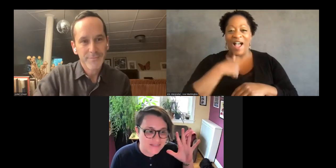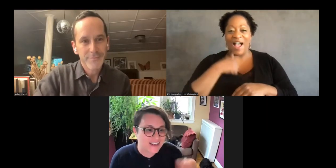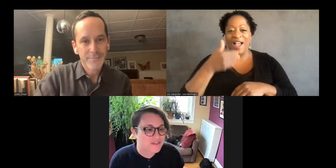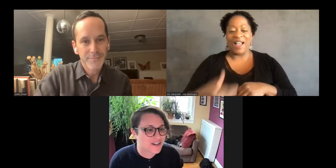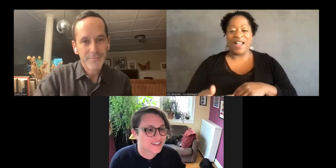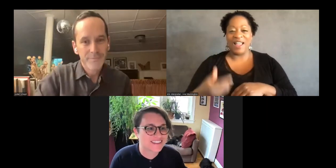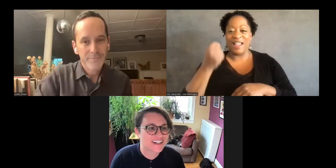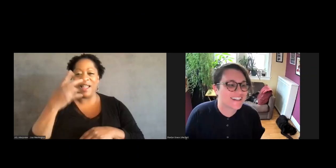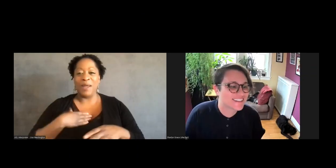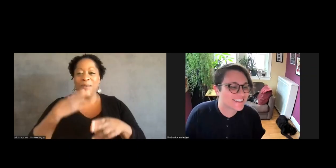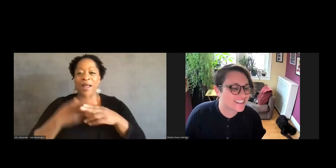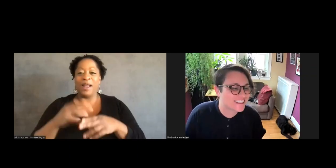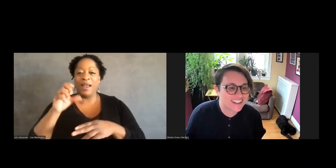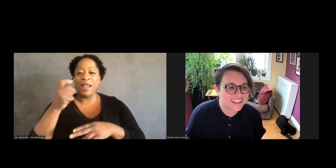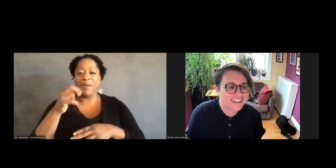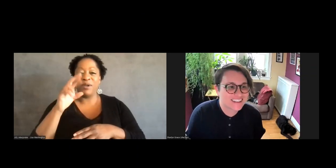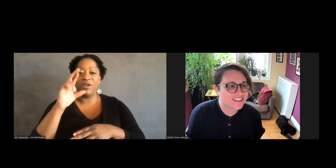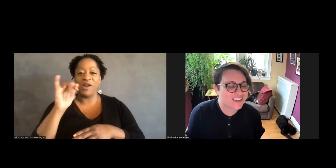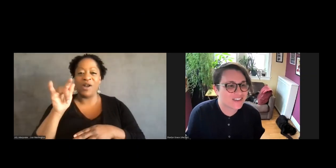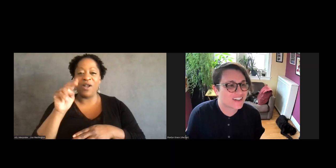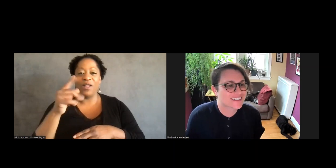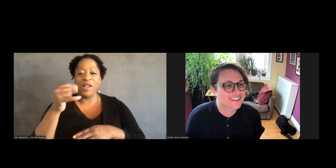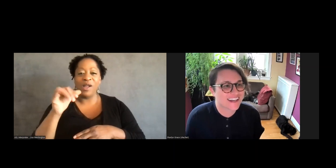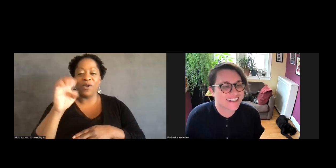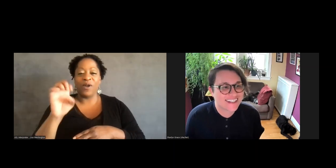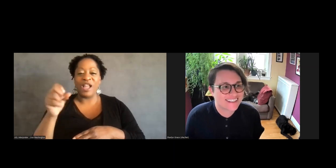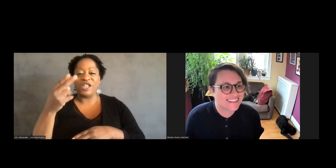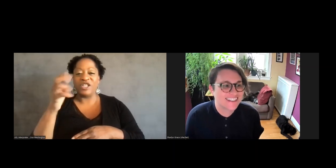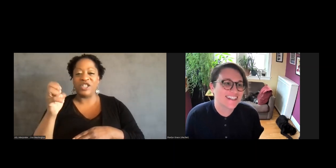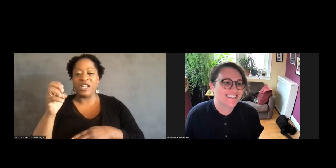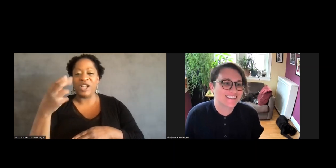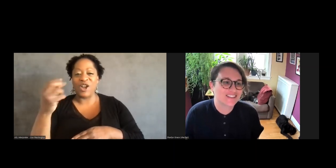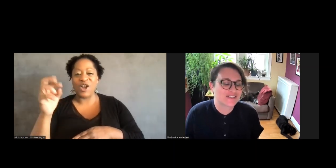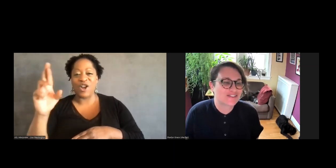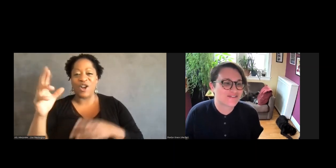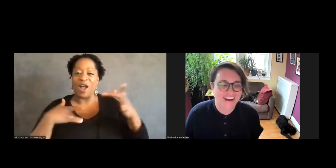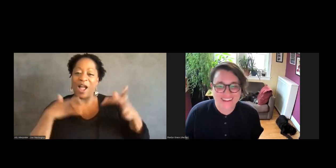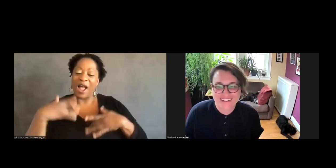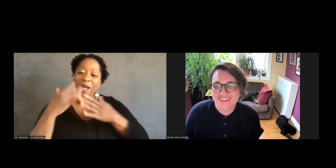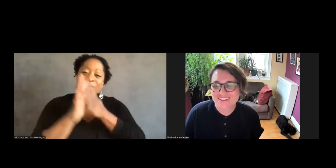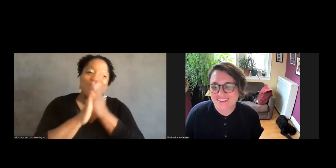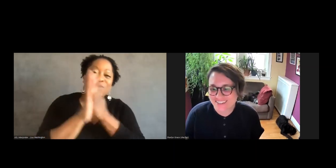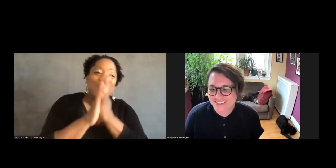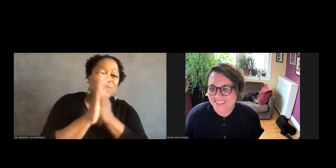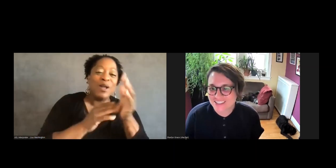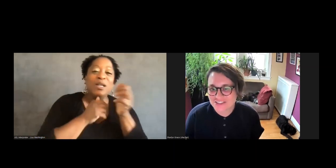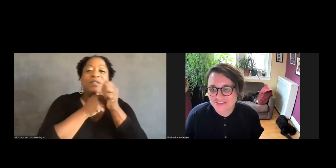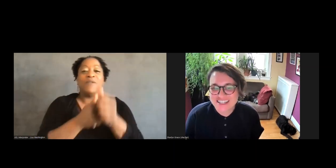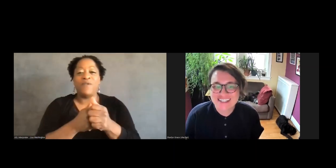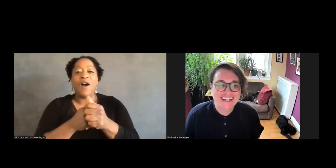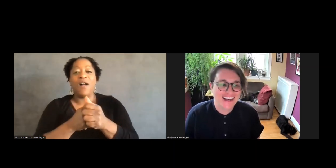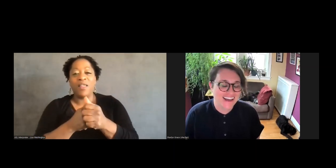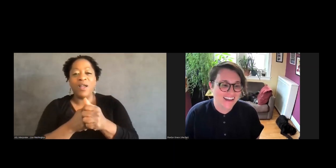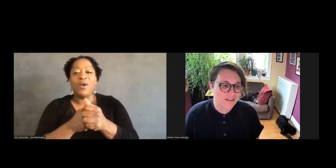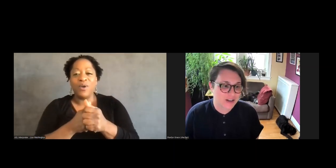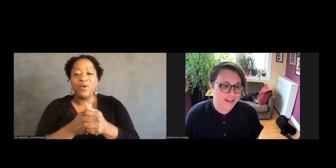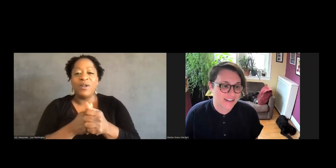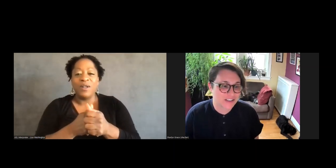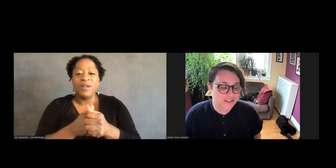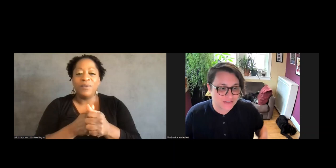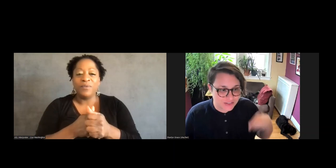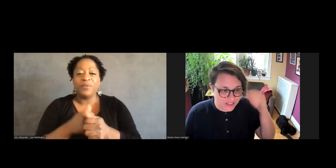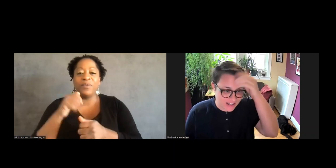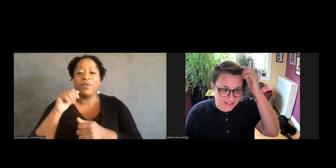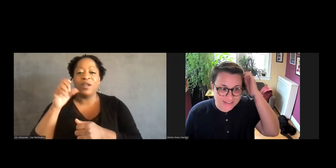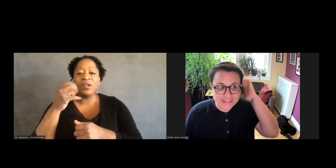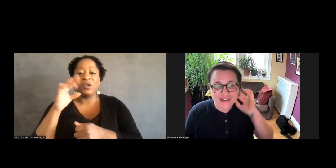Again, my name is Charlene Grace. She, hers. I'm so excited to follow Rachel and Judah. And I want